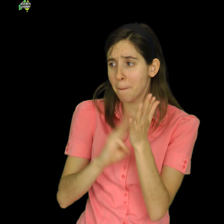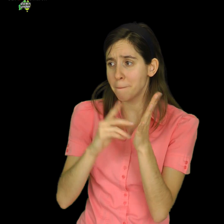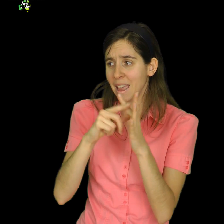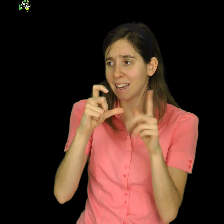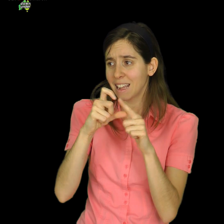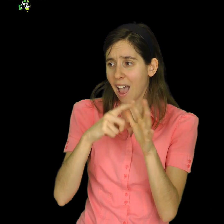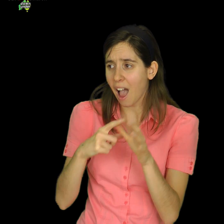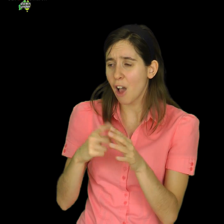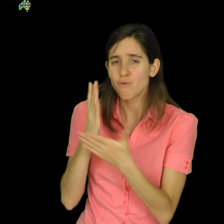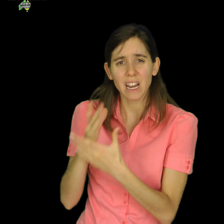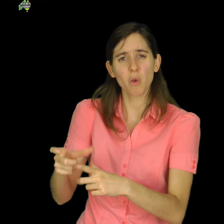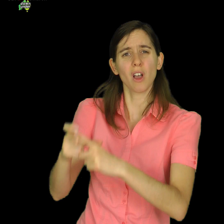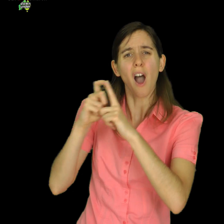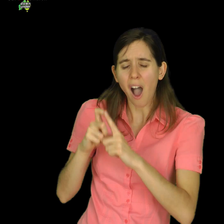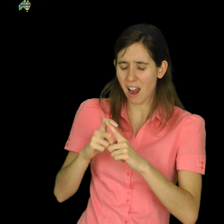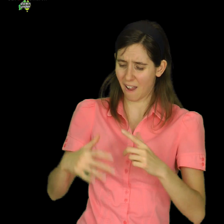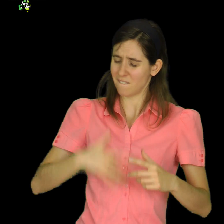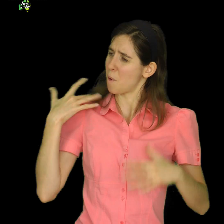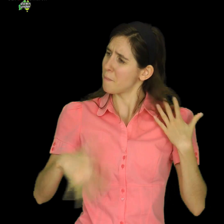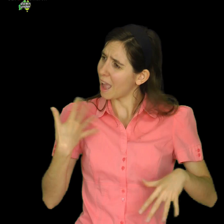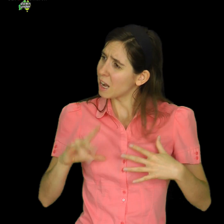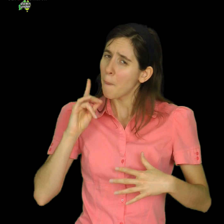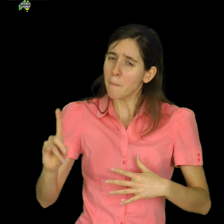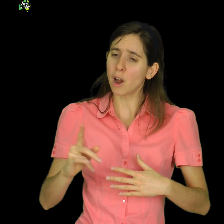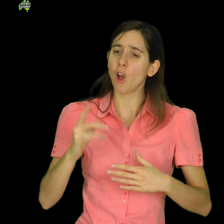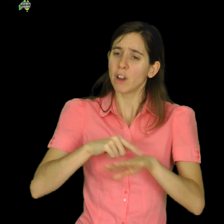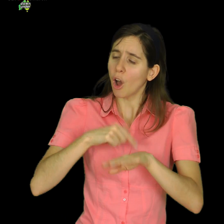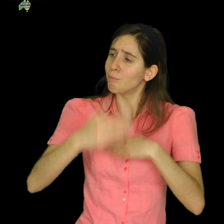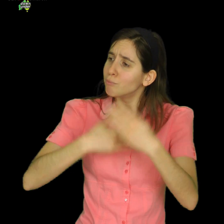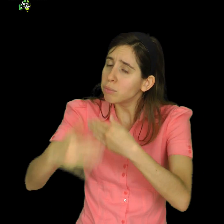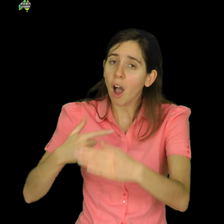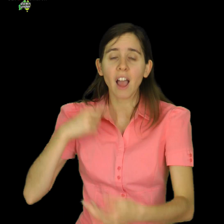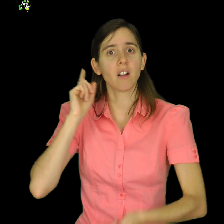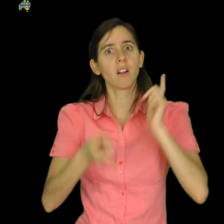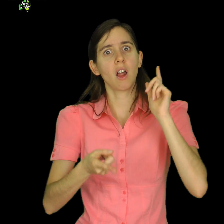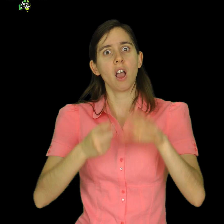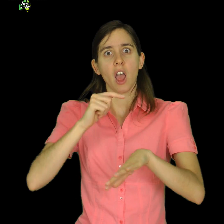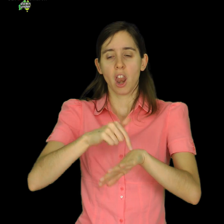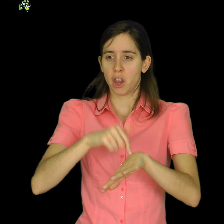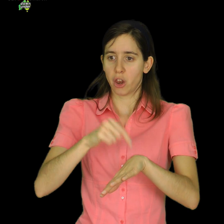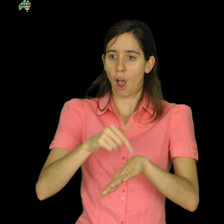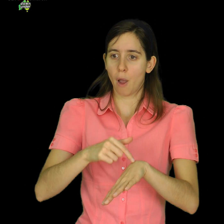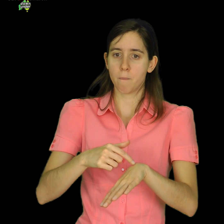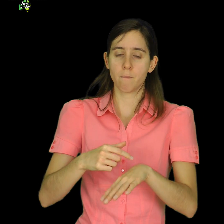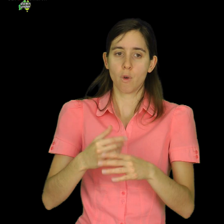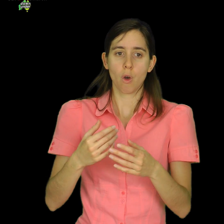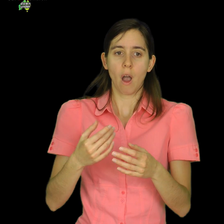hard and even painful. But soon I realized how much time I had for better activities. I started to enjoy